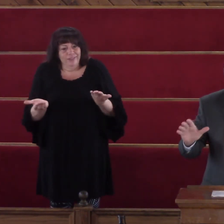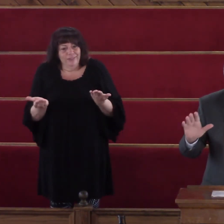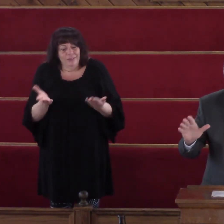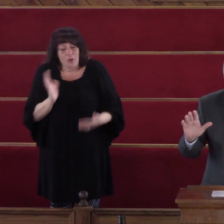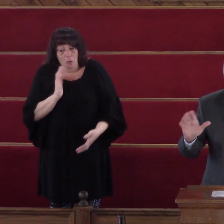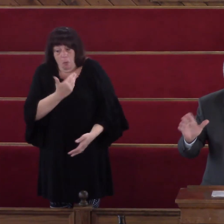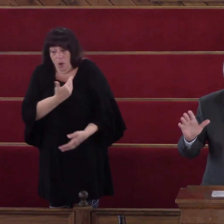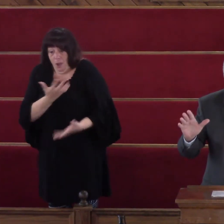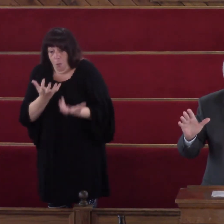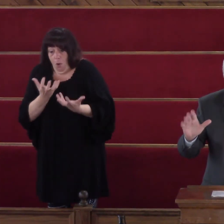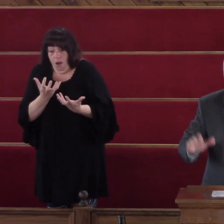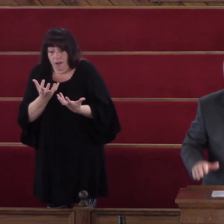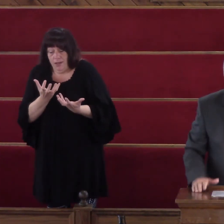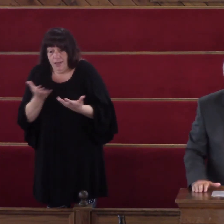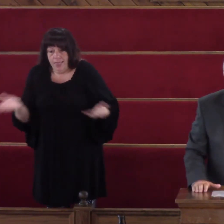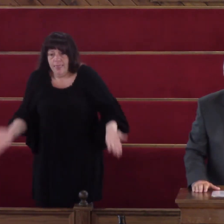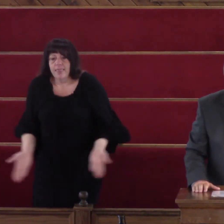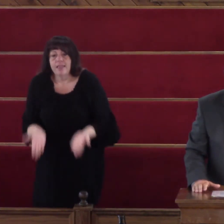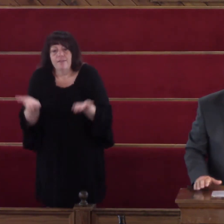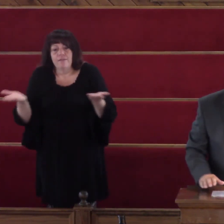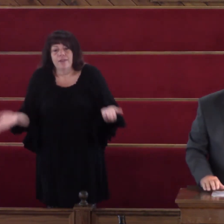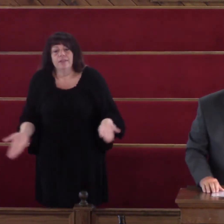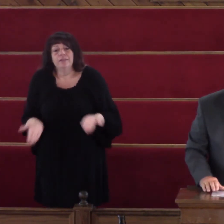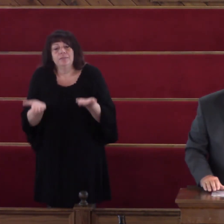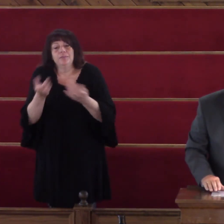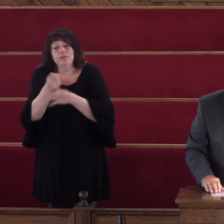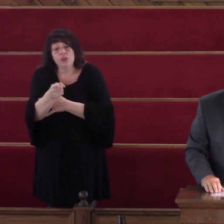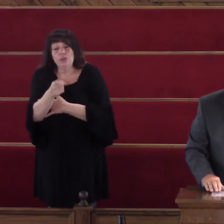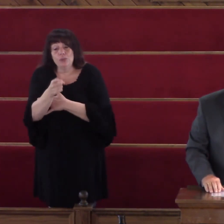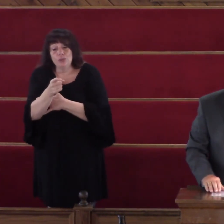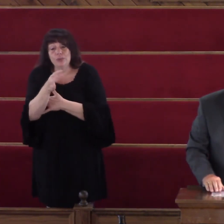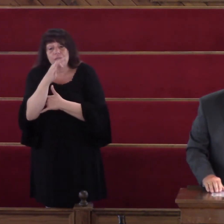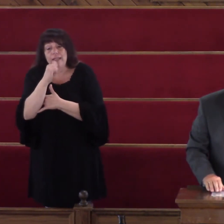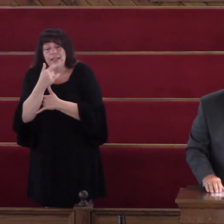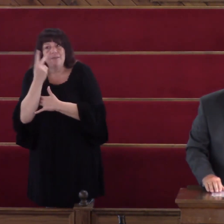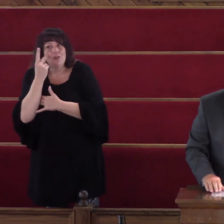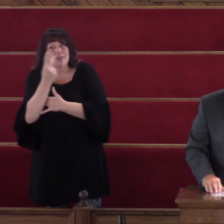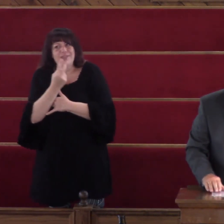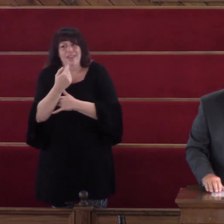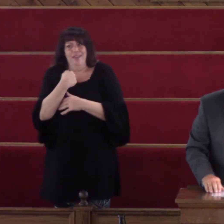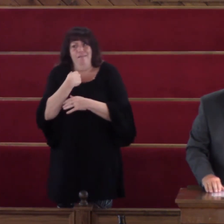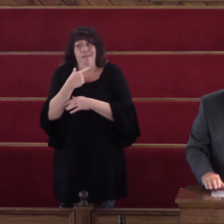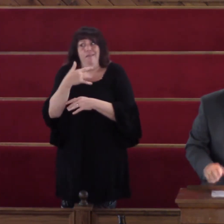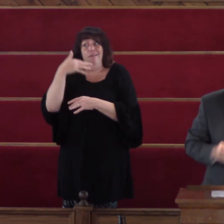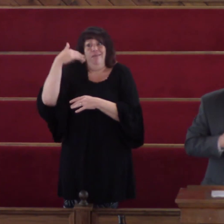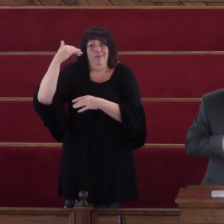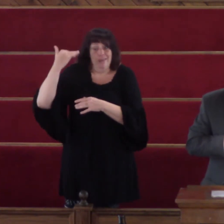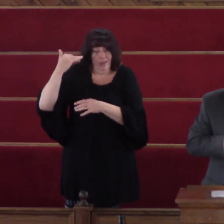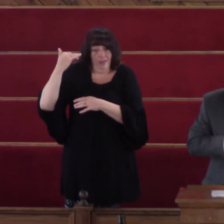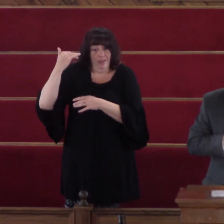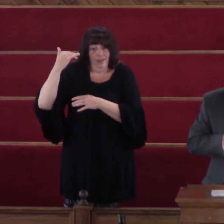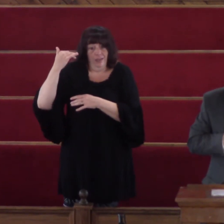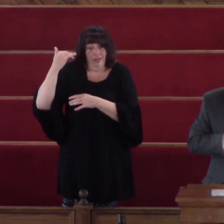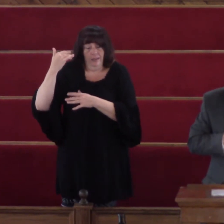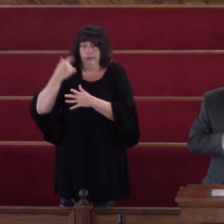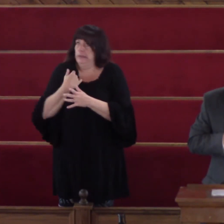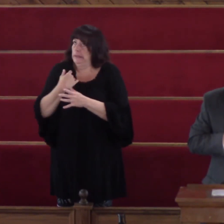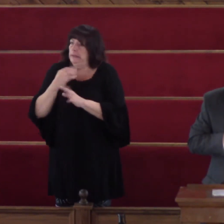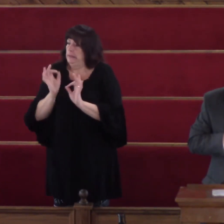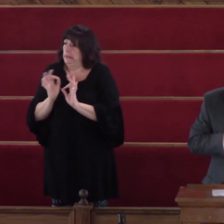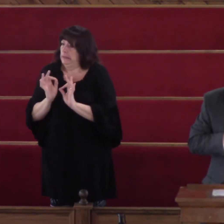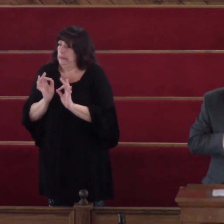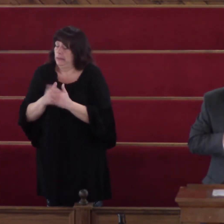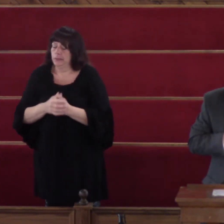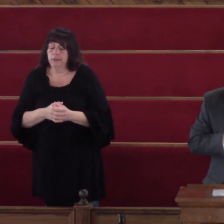see Where He brought me from To where I am today Bless the Lord I've had this song On my heart For I